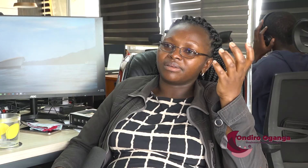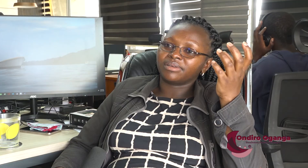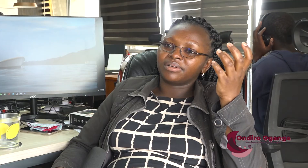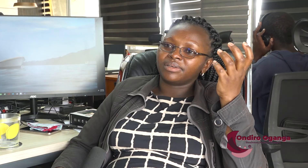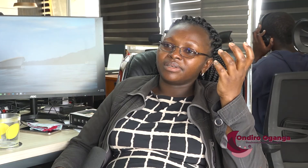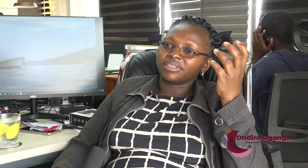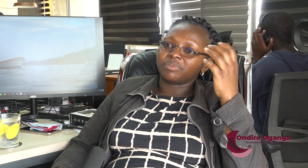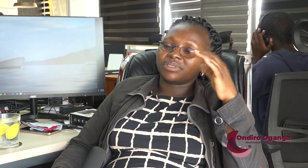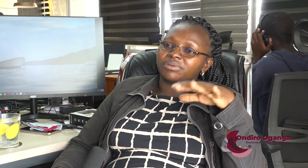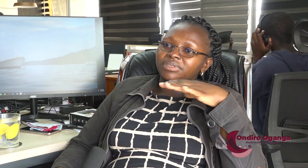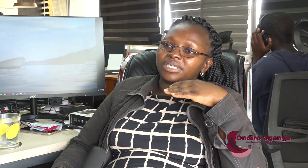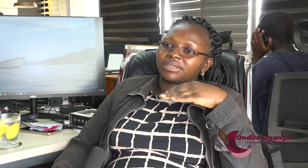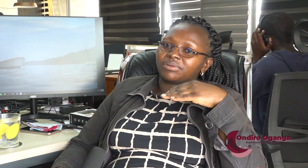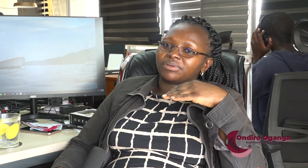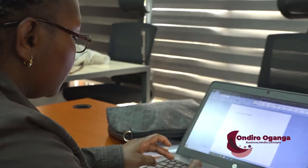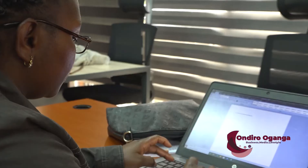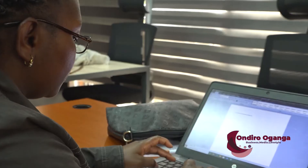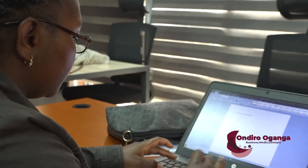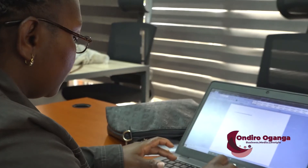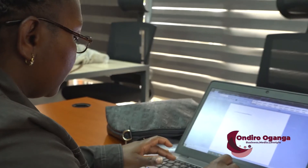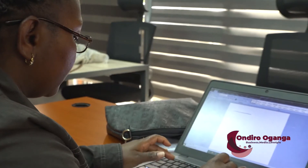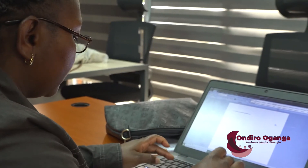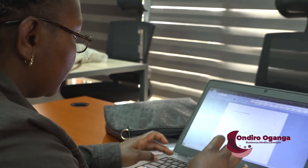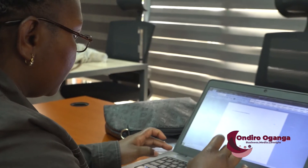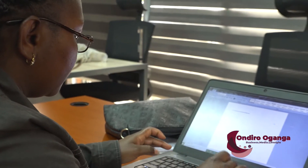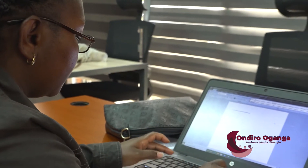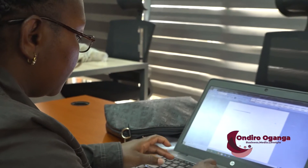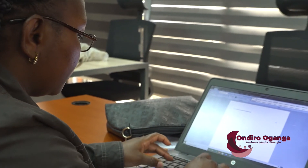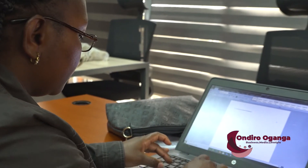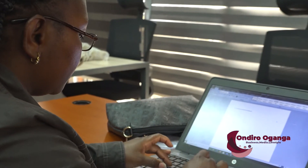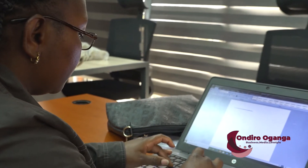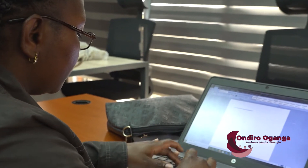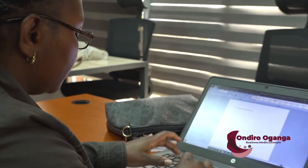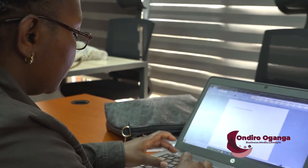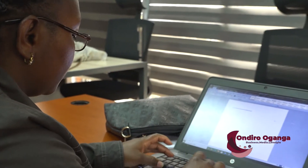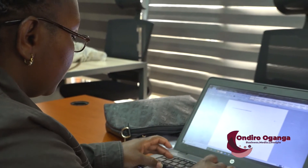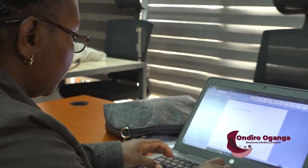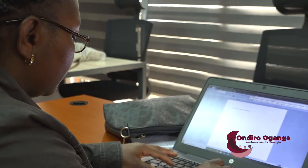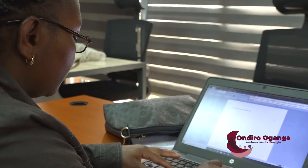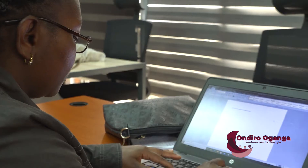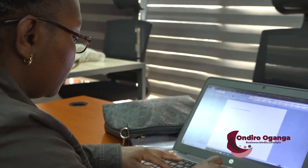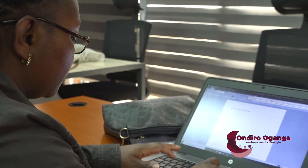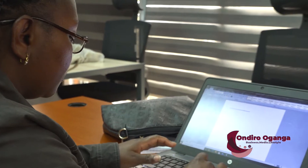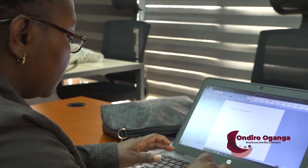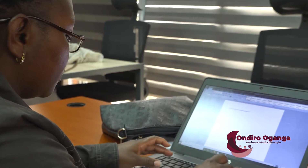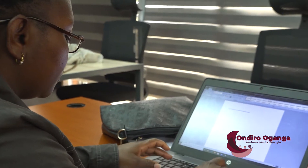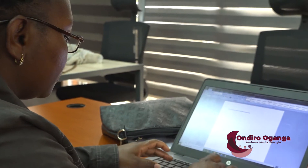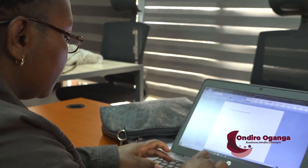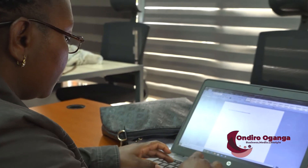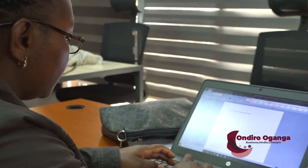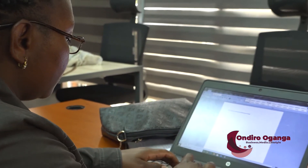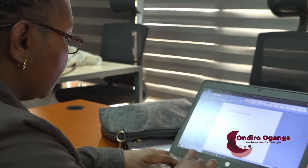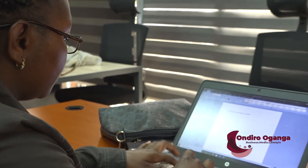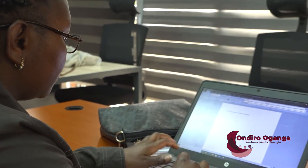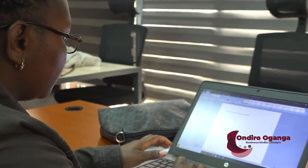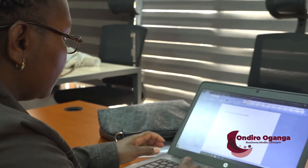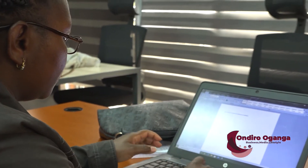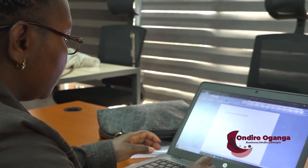is based on technology. So when you introduce them to technology, you open the world to them. Through the ENABLE Lab, Omulama Edwin,